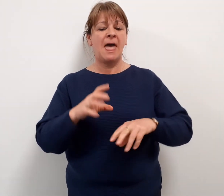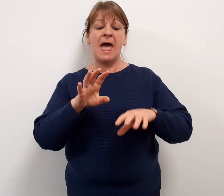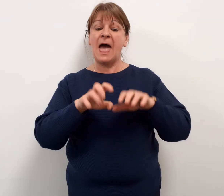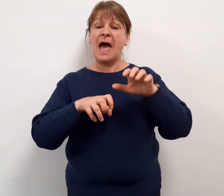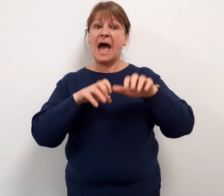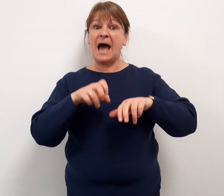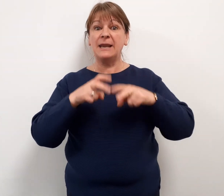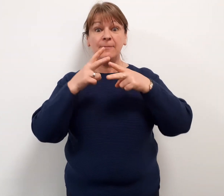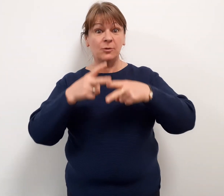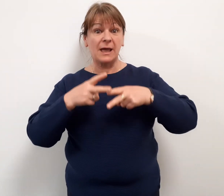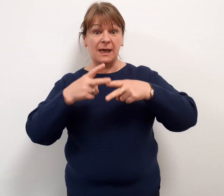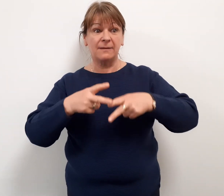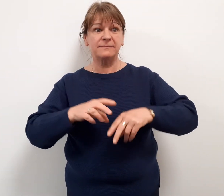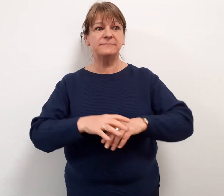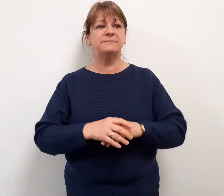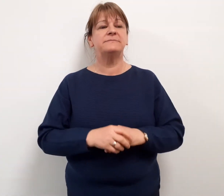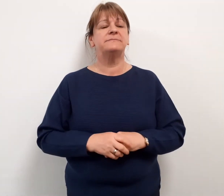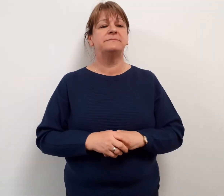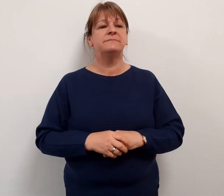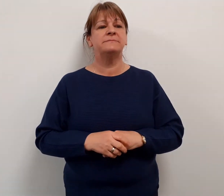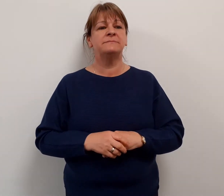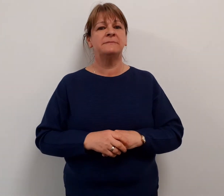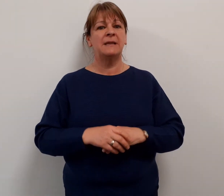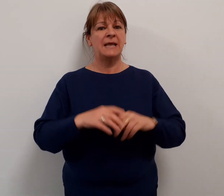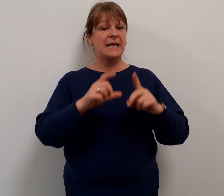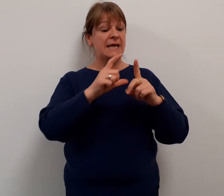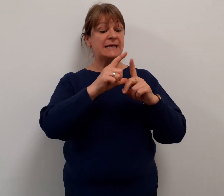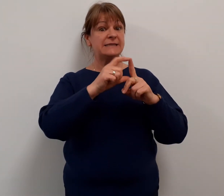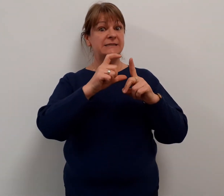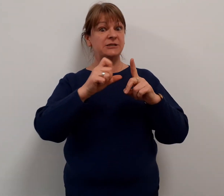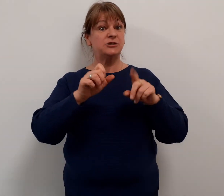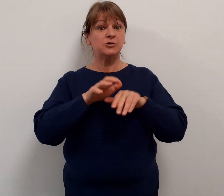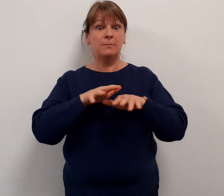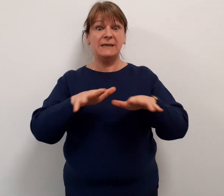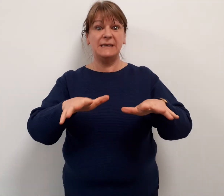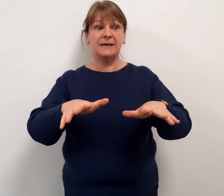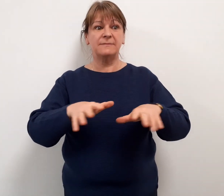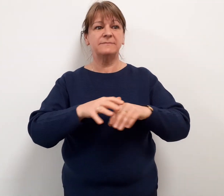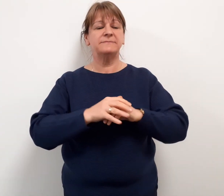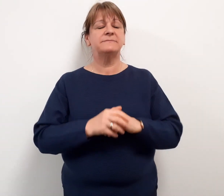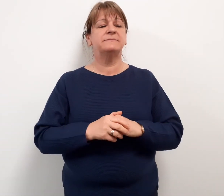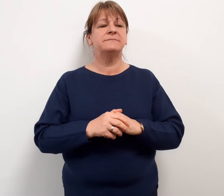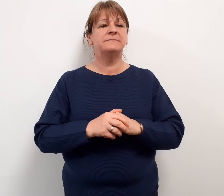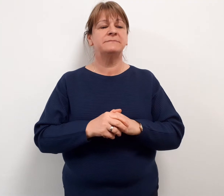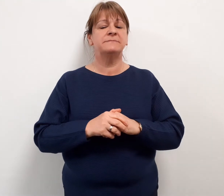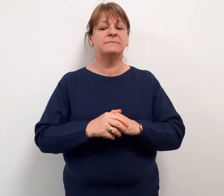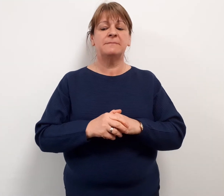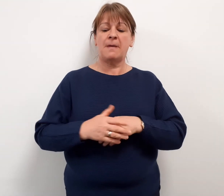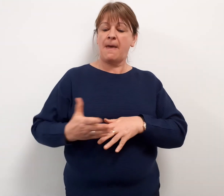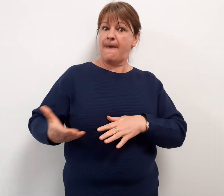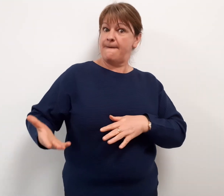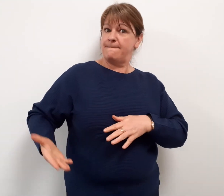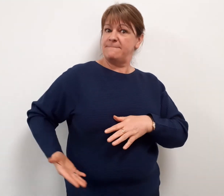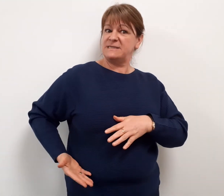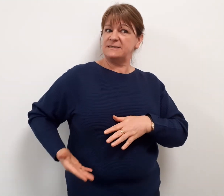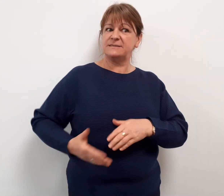animal care, digital media, business,